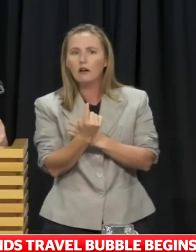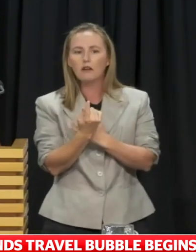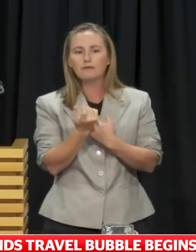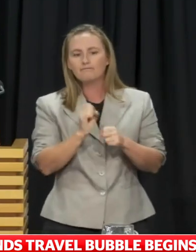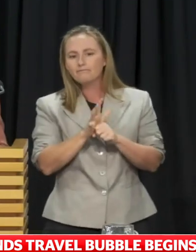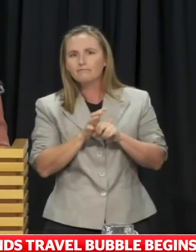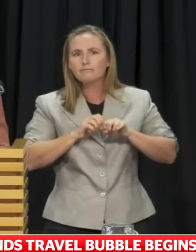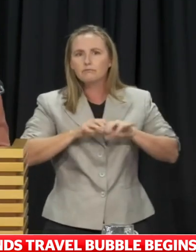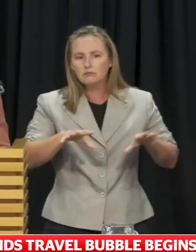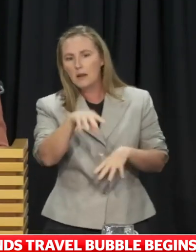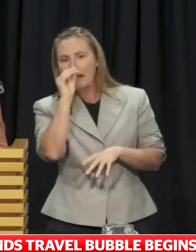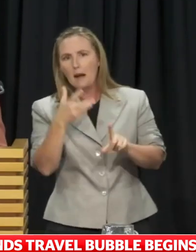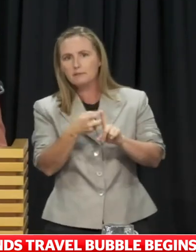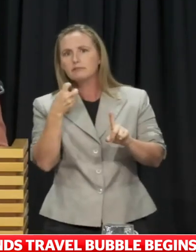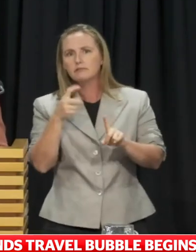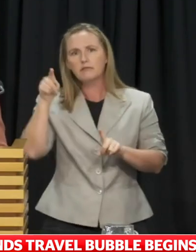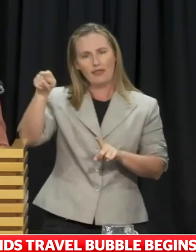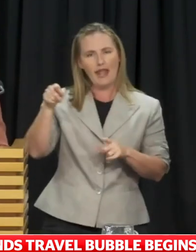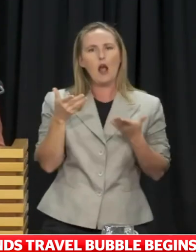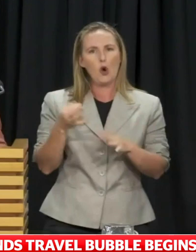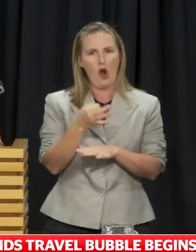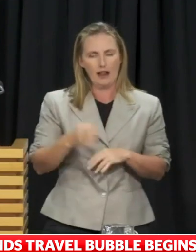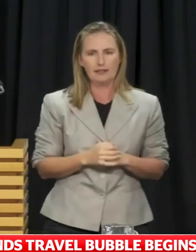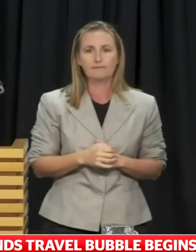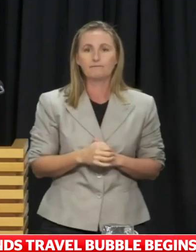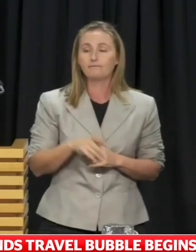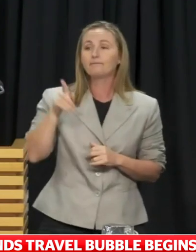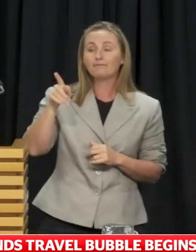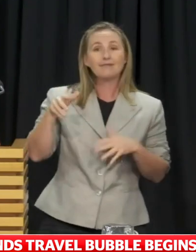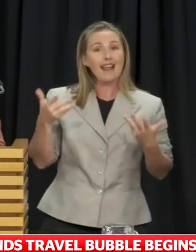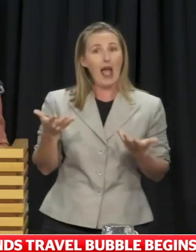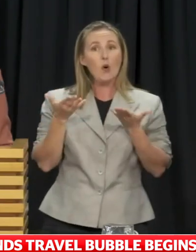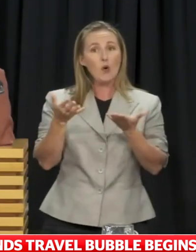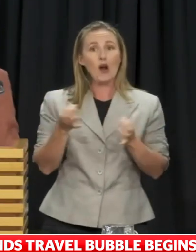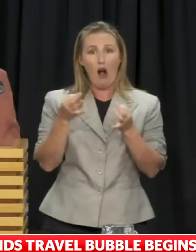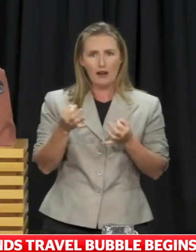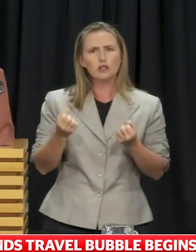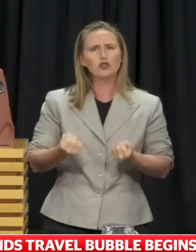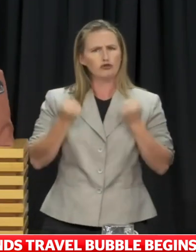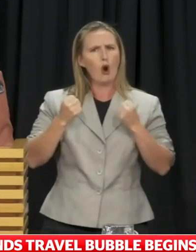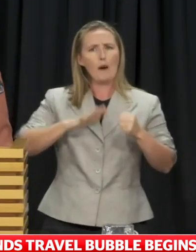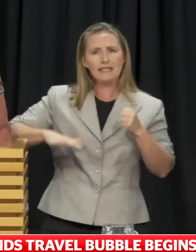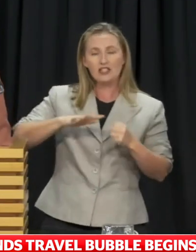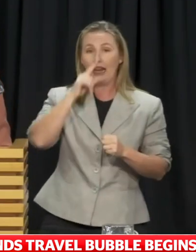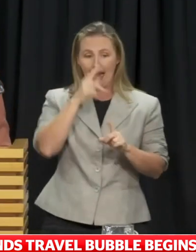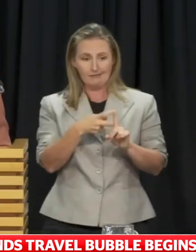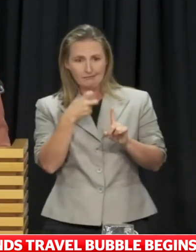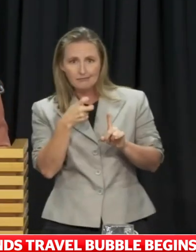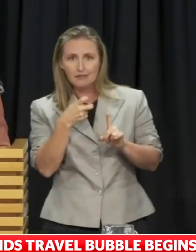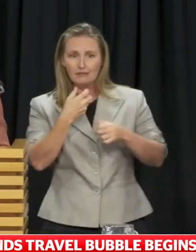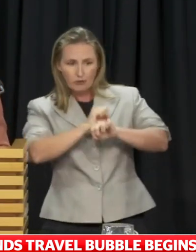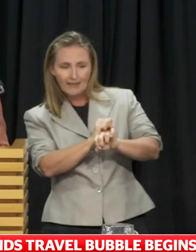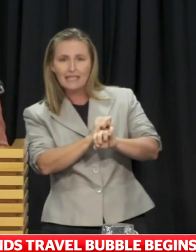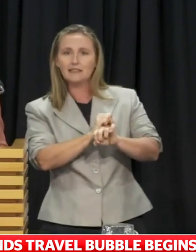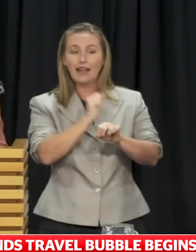leads to a case being picked up in the Cook Islands. The Cook Islands are in a stronger position to prevent, detect and manage any potential COVID